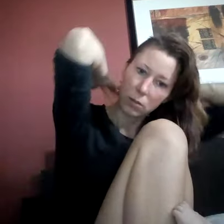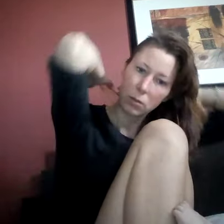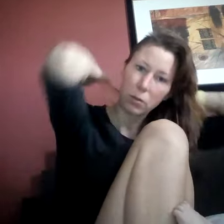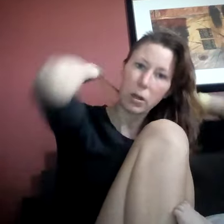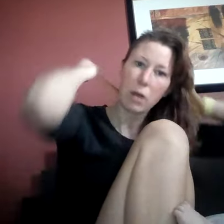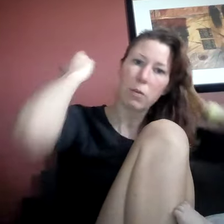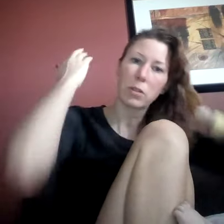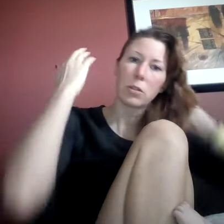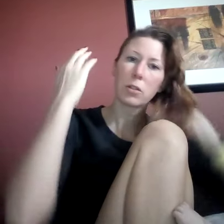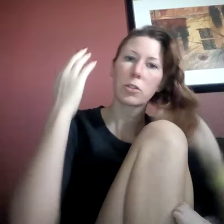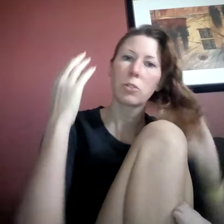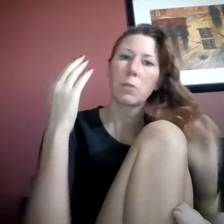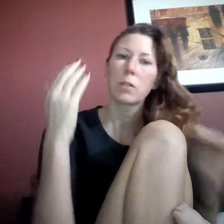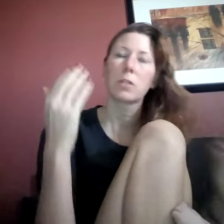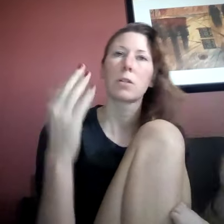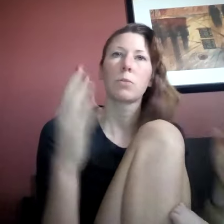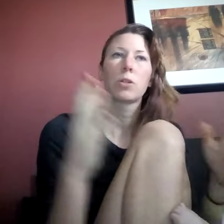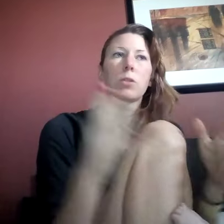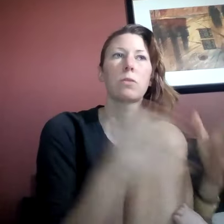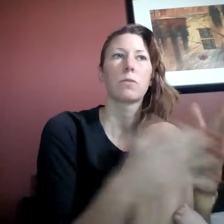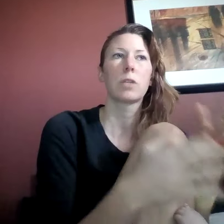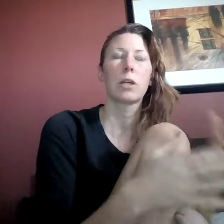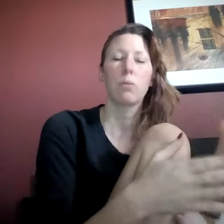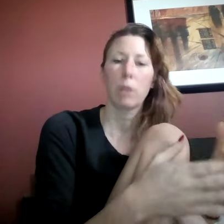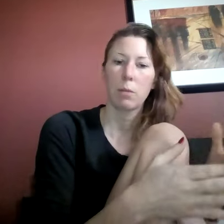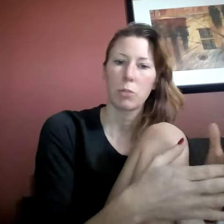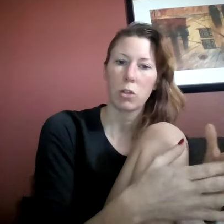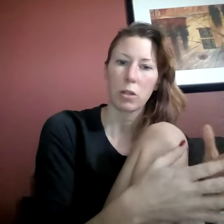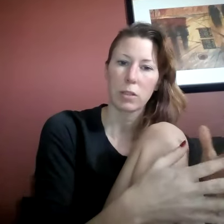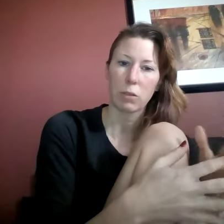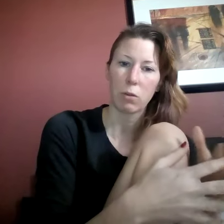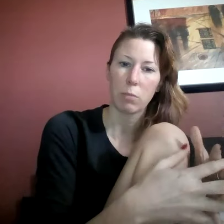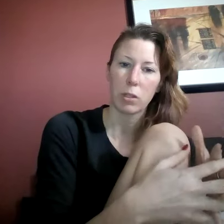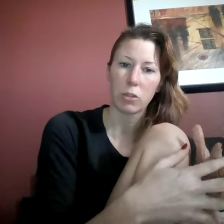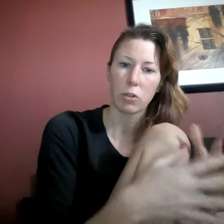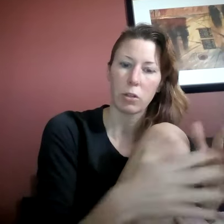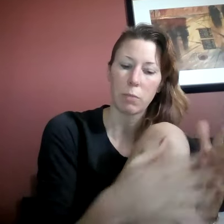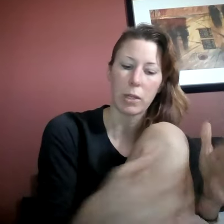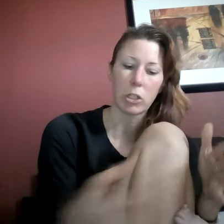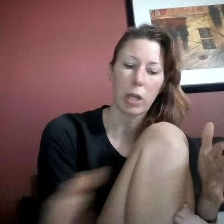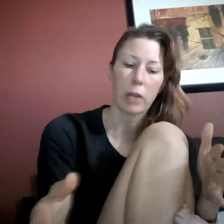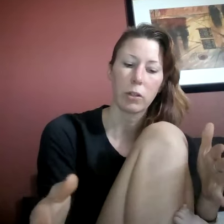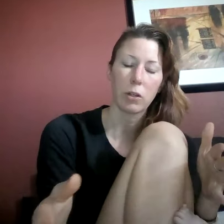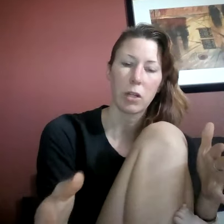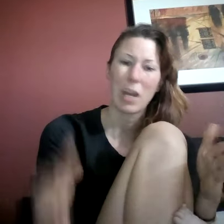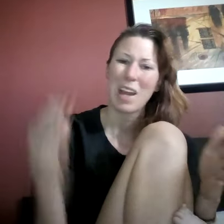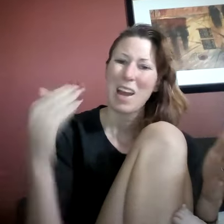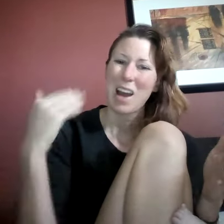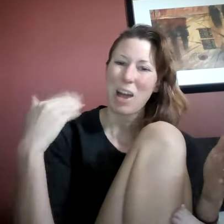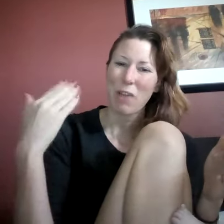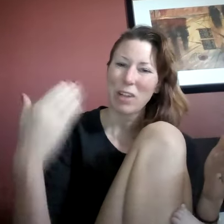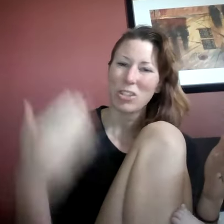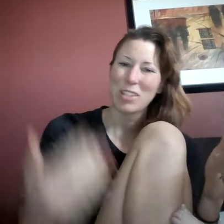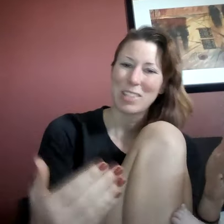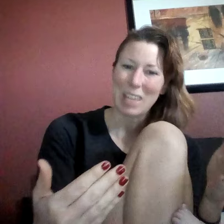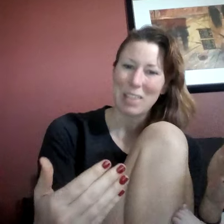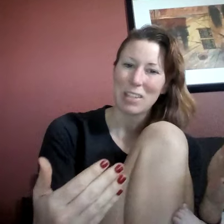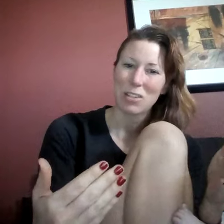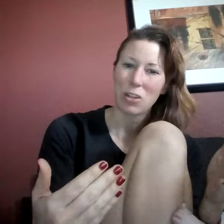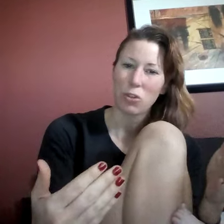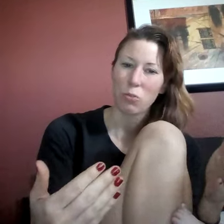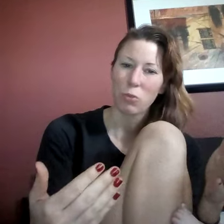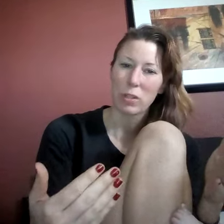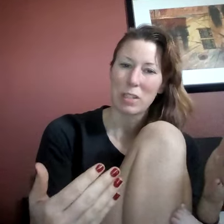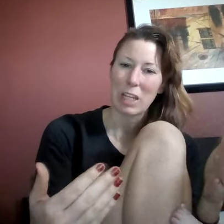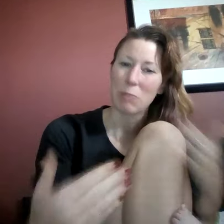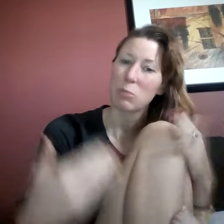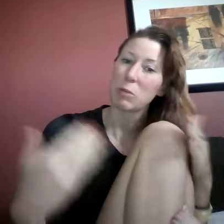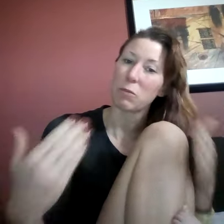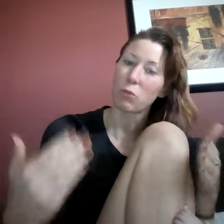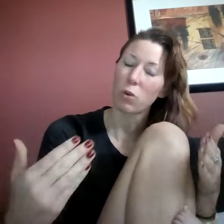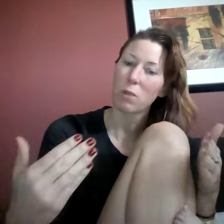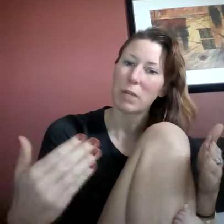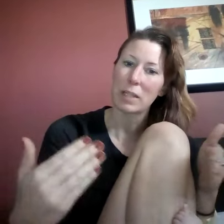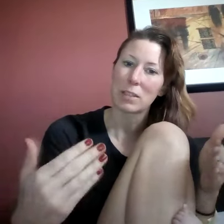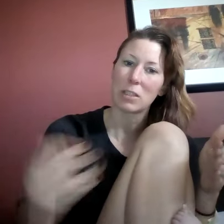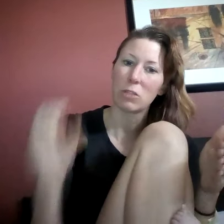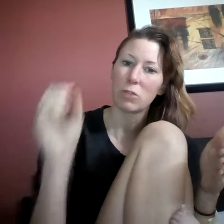I want to talk to you about the subject of date rape drugs that were administered in my childhood. I've actually said this on numerous tapes before, but I see you've